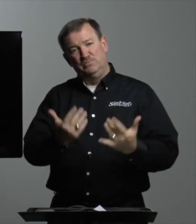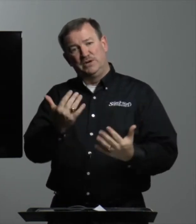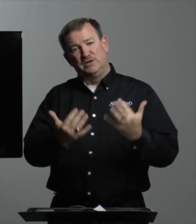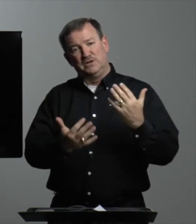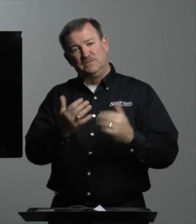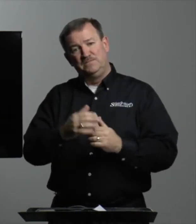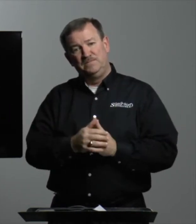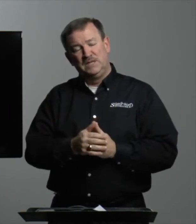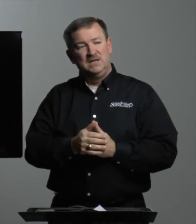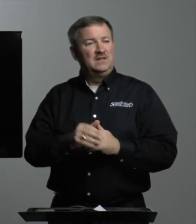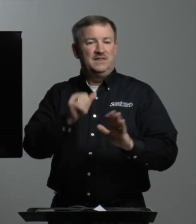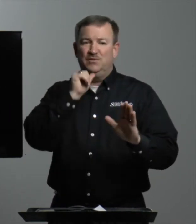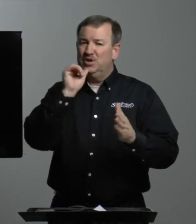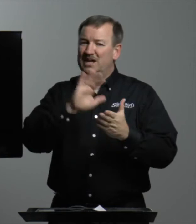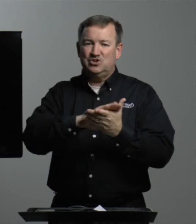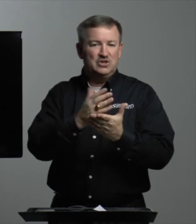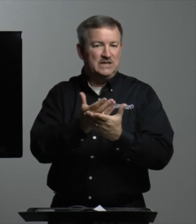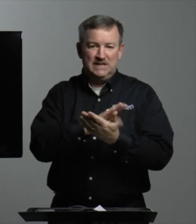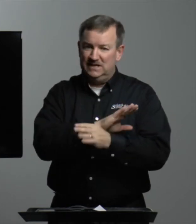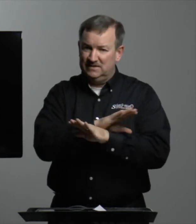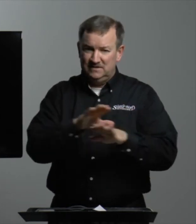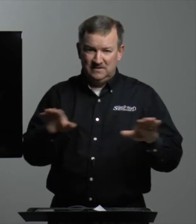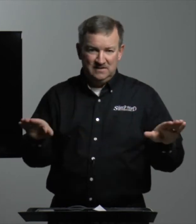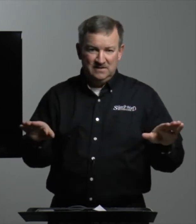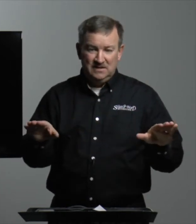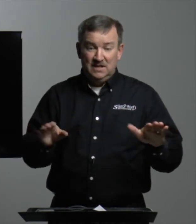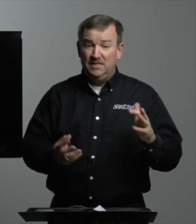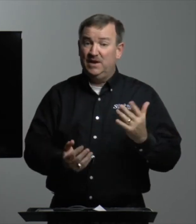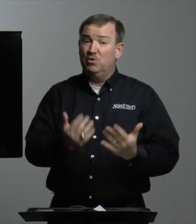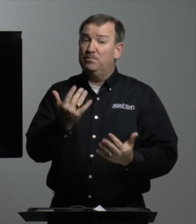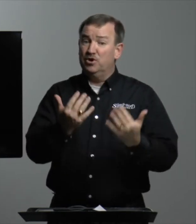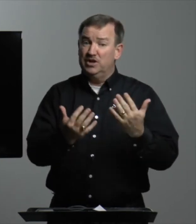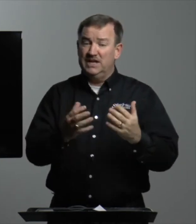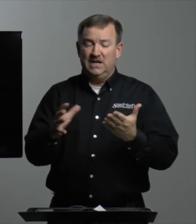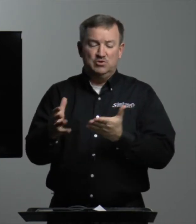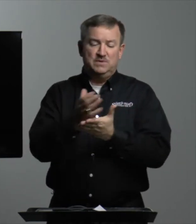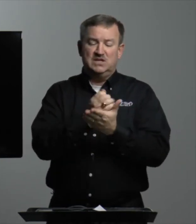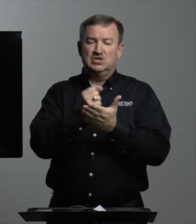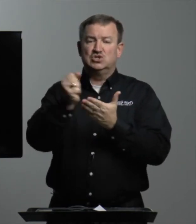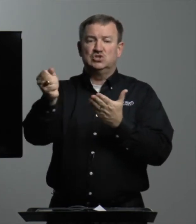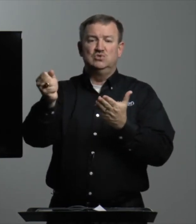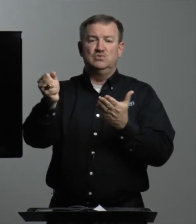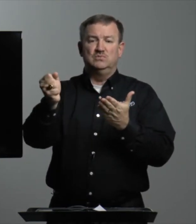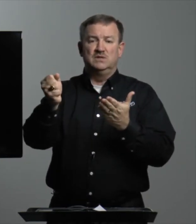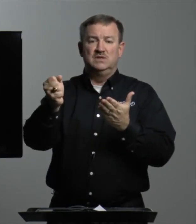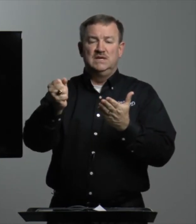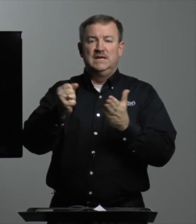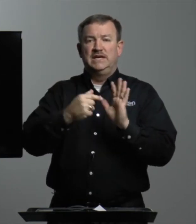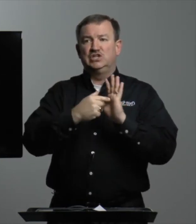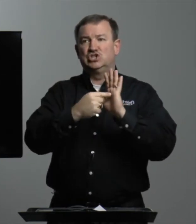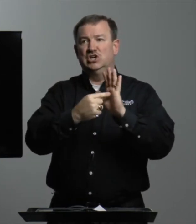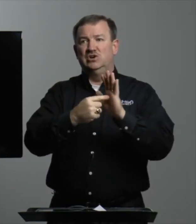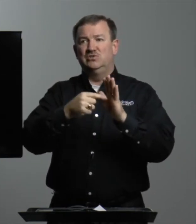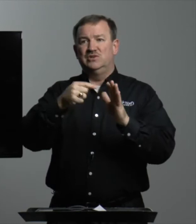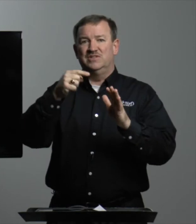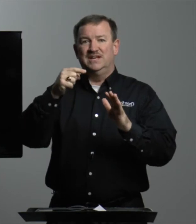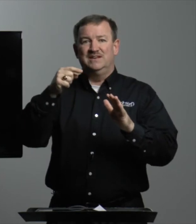would burn. They were not cooking it. They were burning it. It would be consumed. It showed that